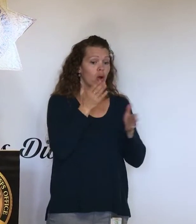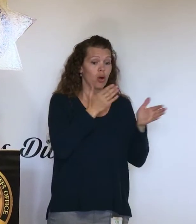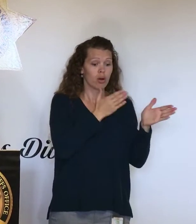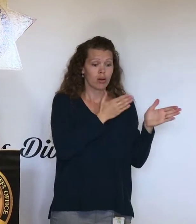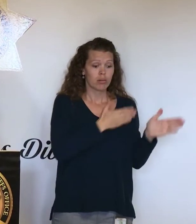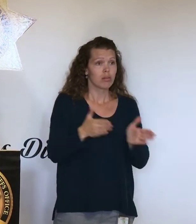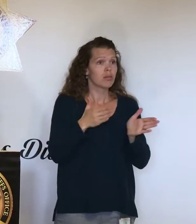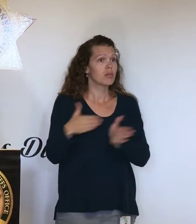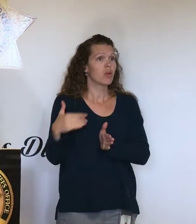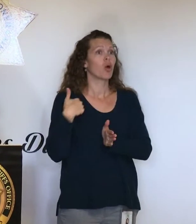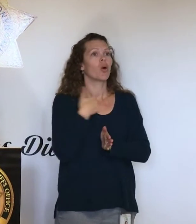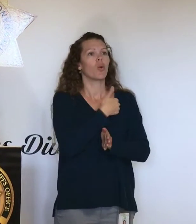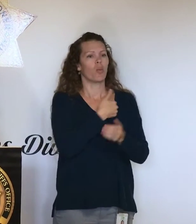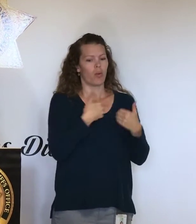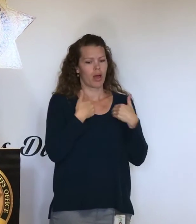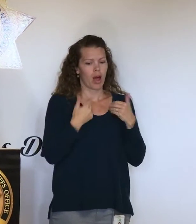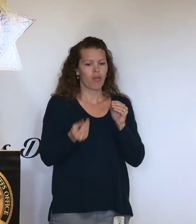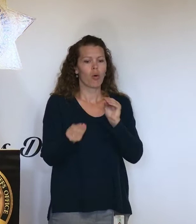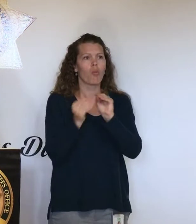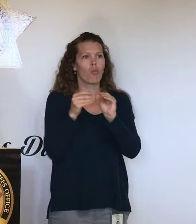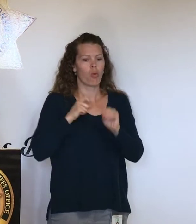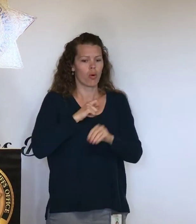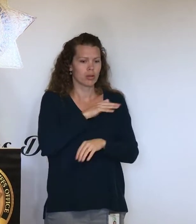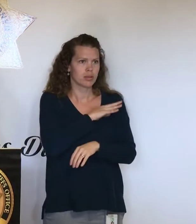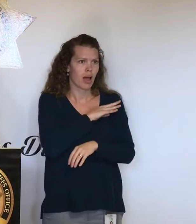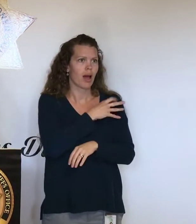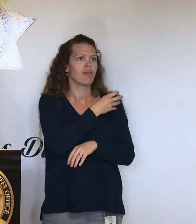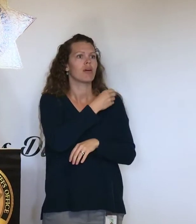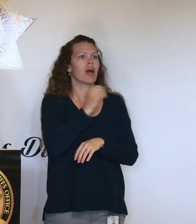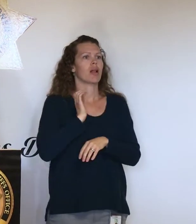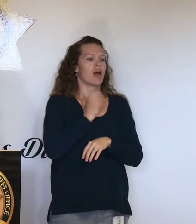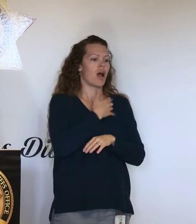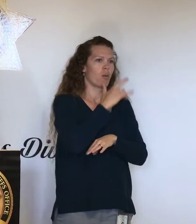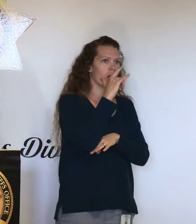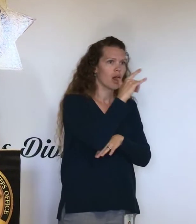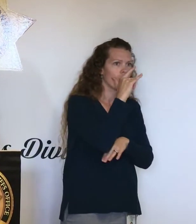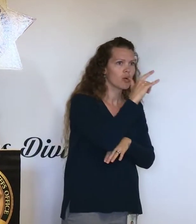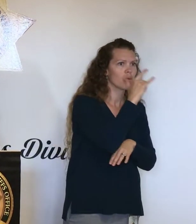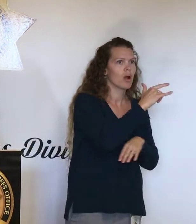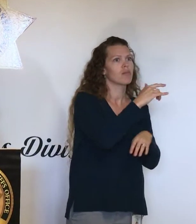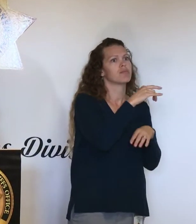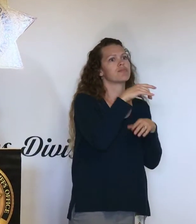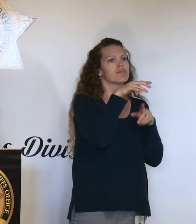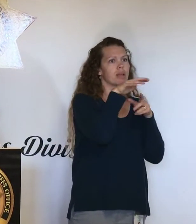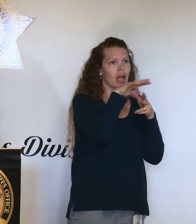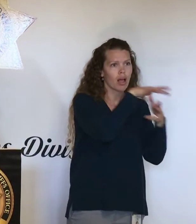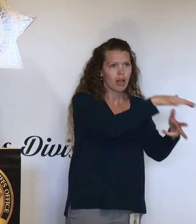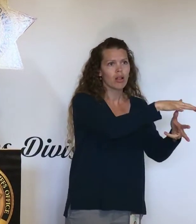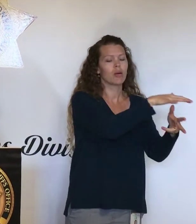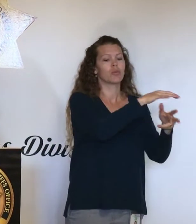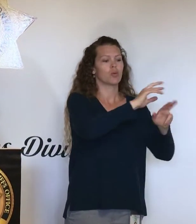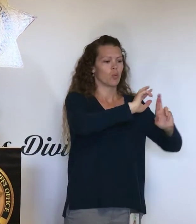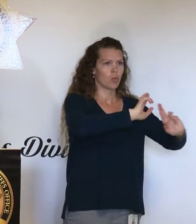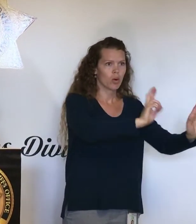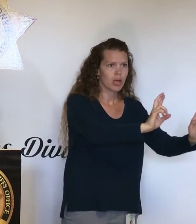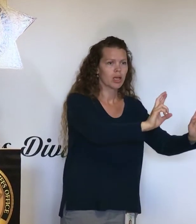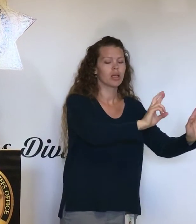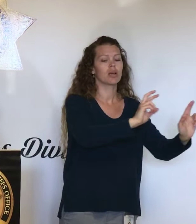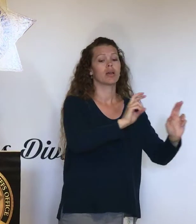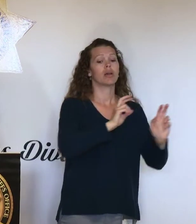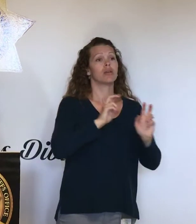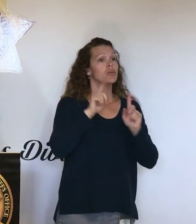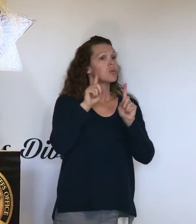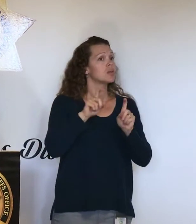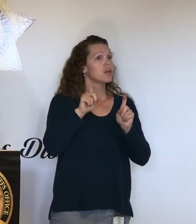brought in additional equipment, as well as augmented our aircraft resources throughout Northern California. So, the drill test for us is going to be